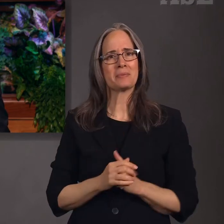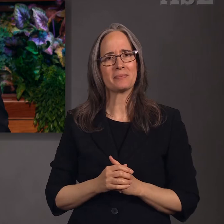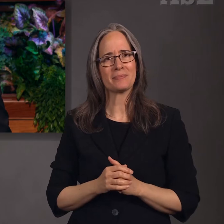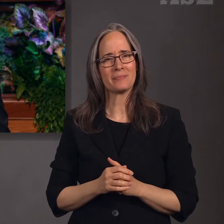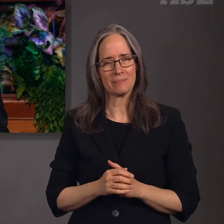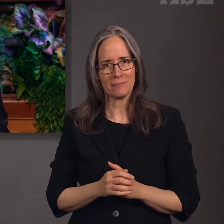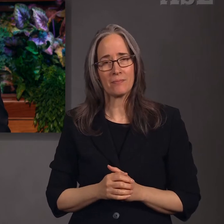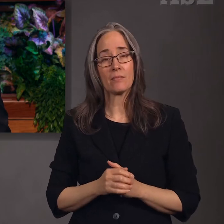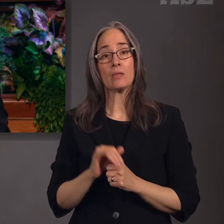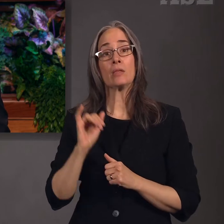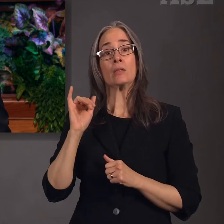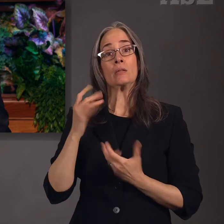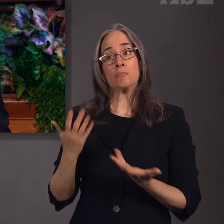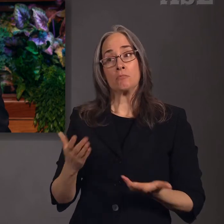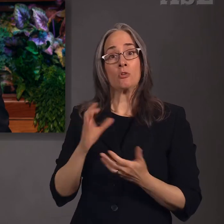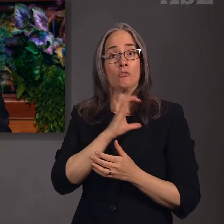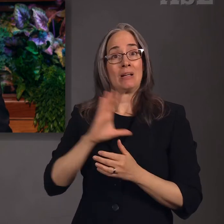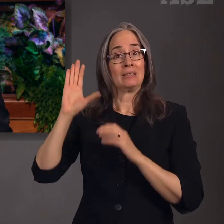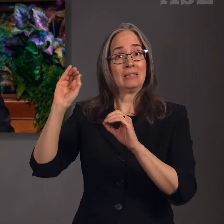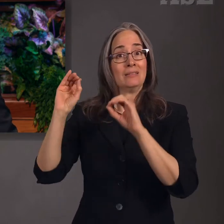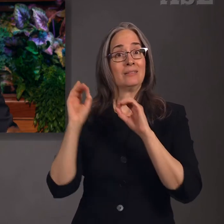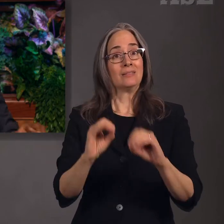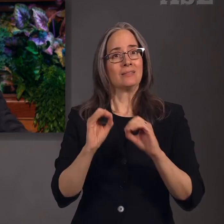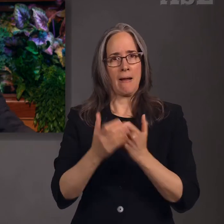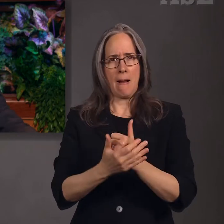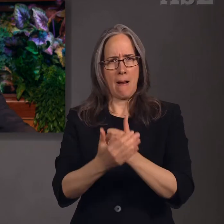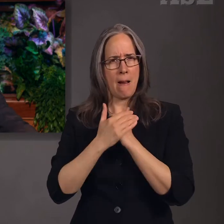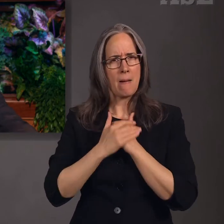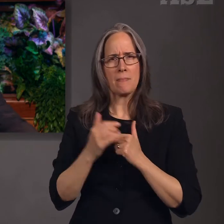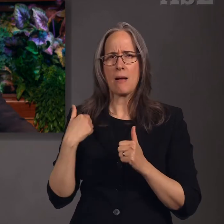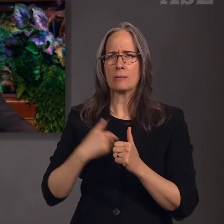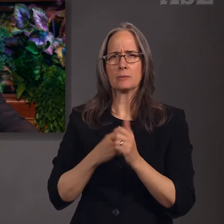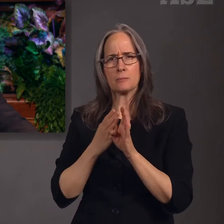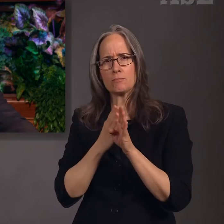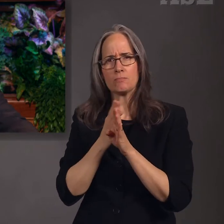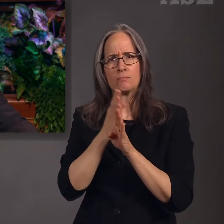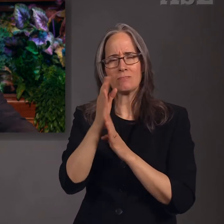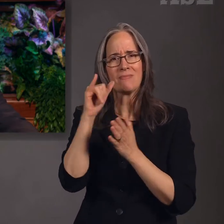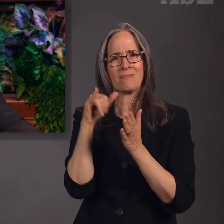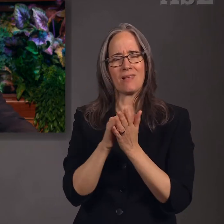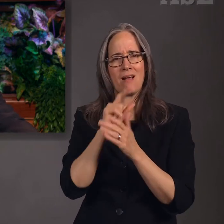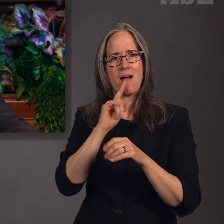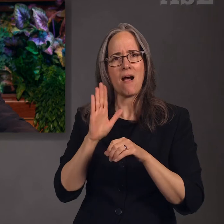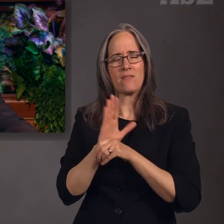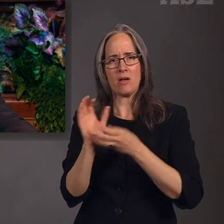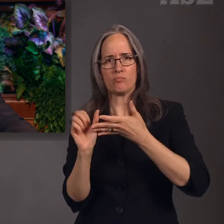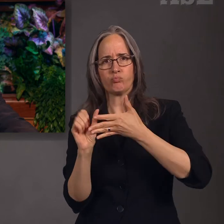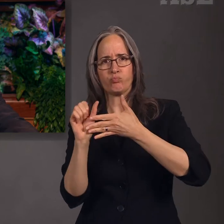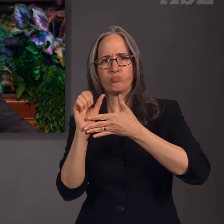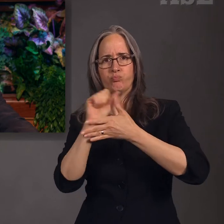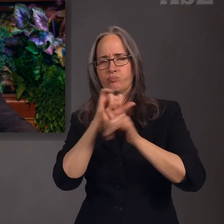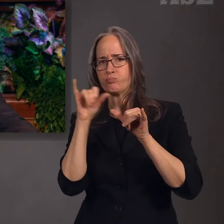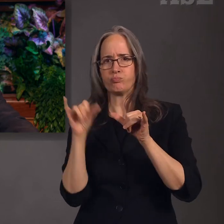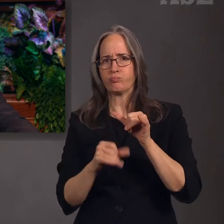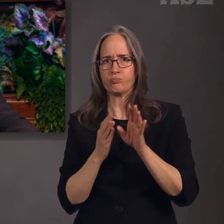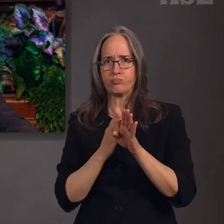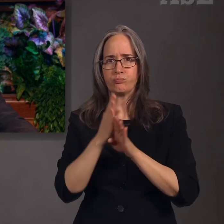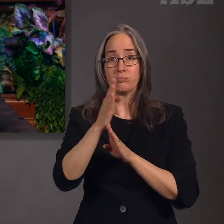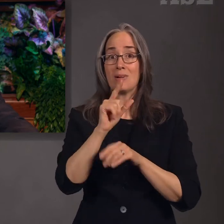and stay on the covenant path, and the gospel is so arranged that the Lord's promised blessings are received through sacred